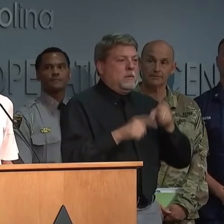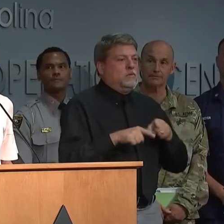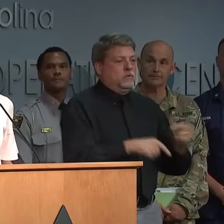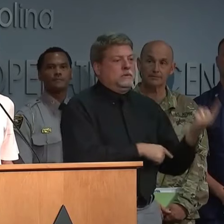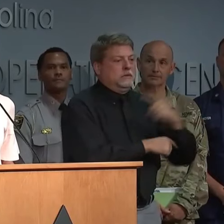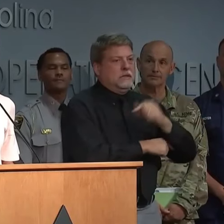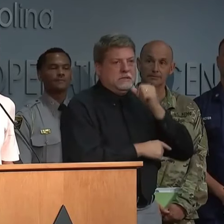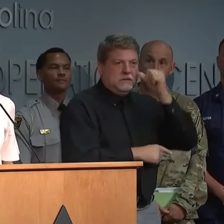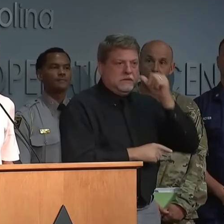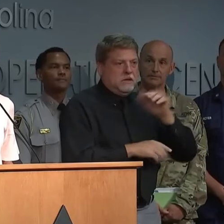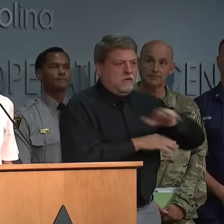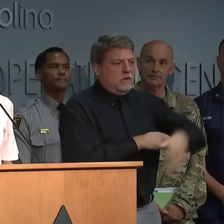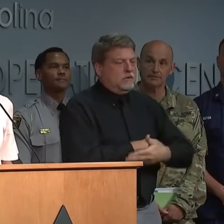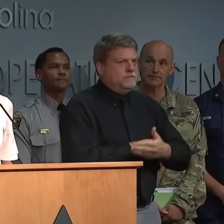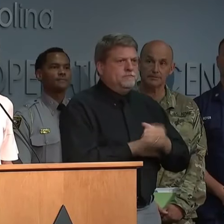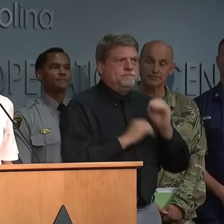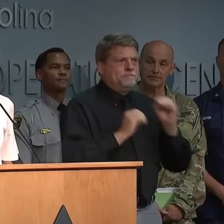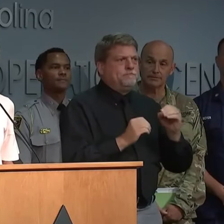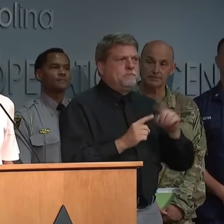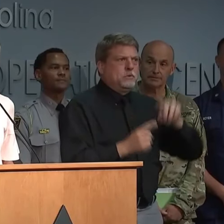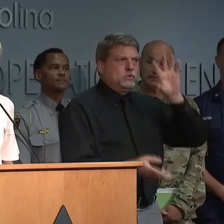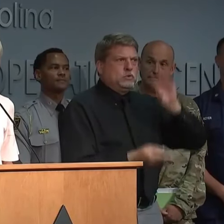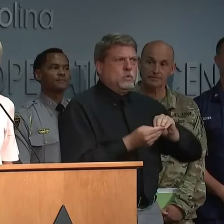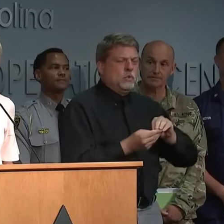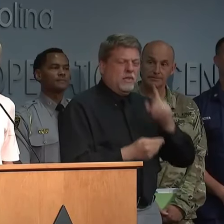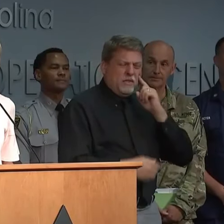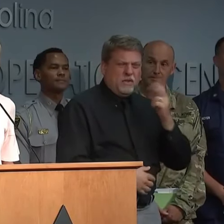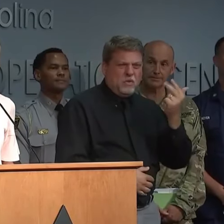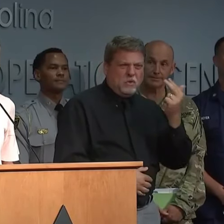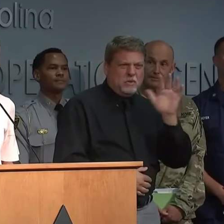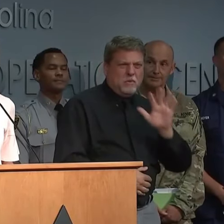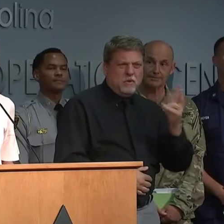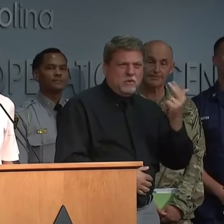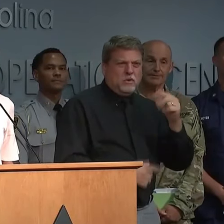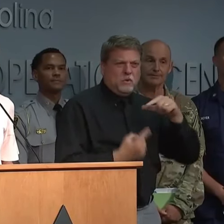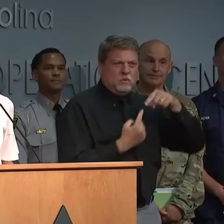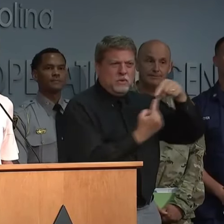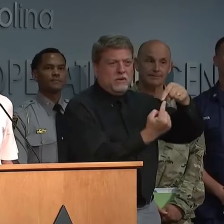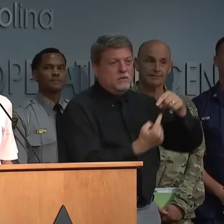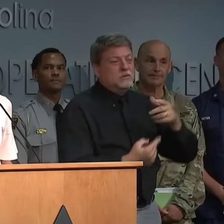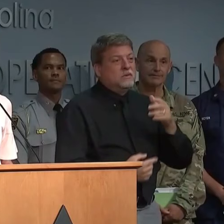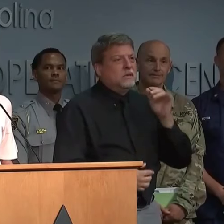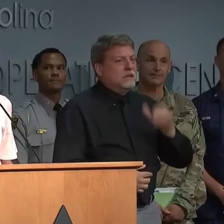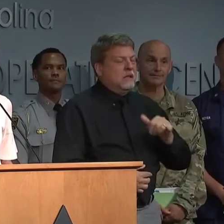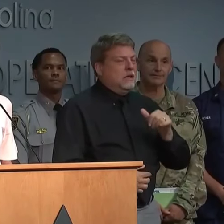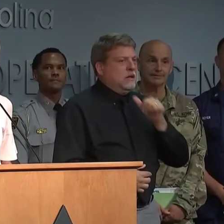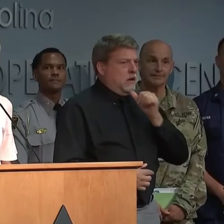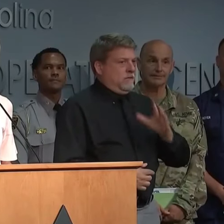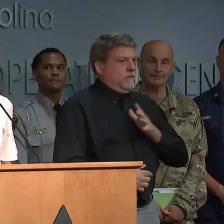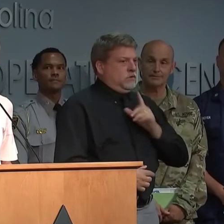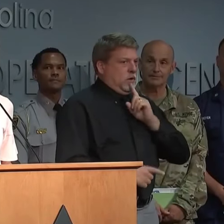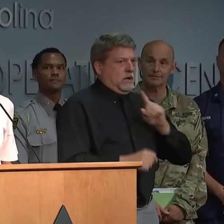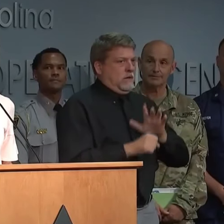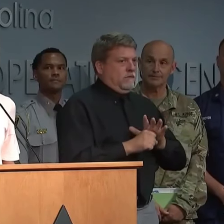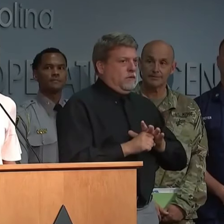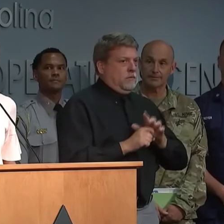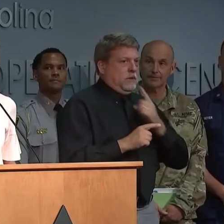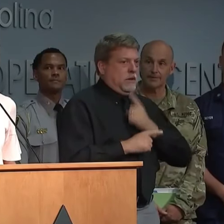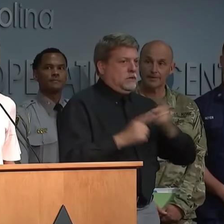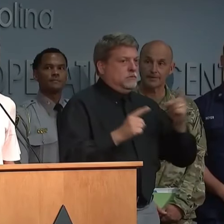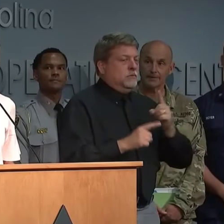during the day. I think in total we've seen about 13-ish tornadoes. Certainly that needs to be officially confirmed by the Weather Service.